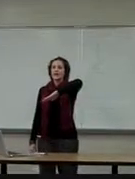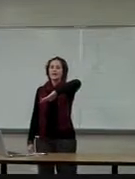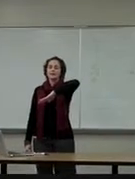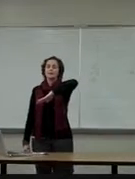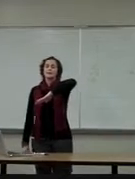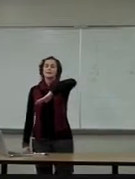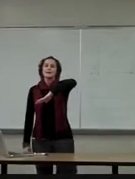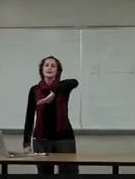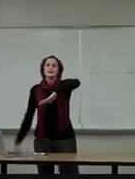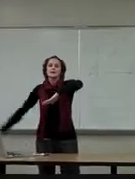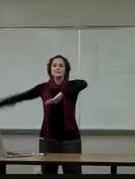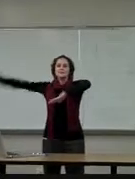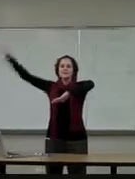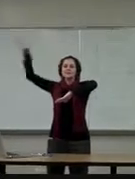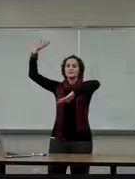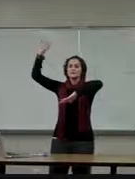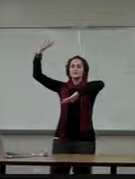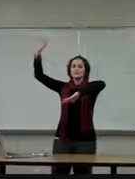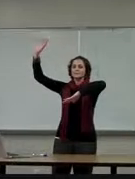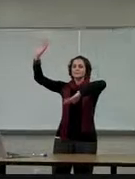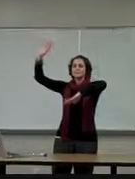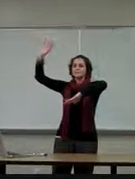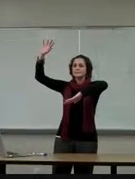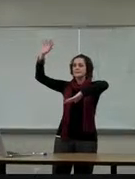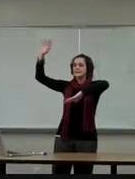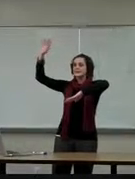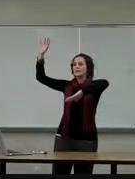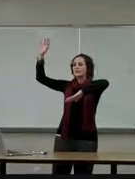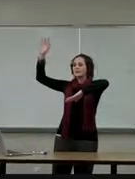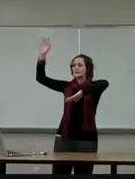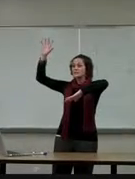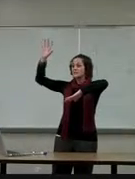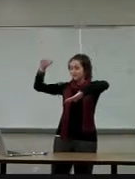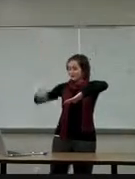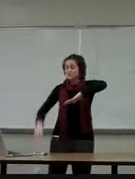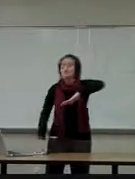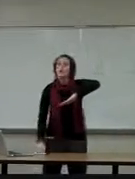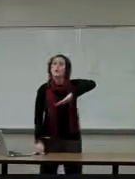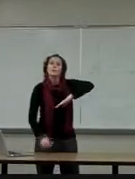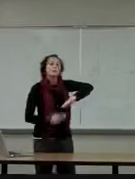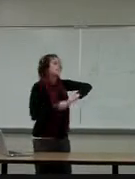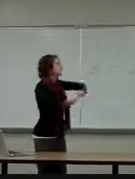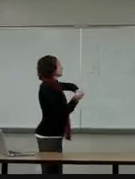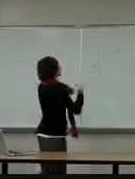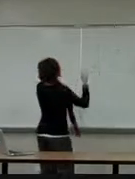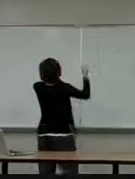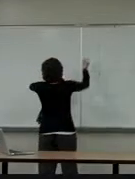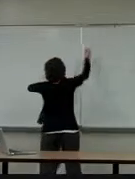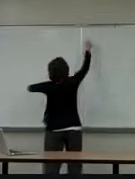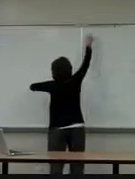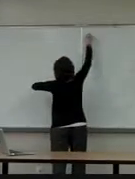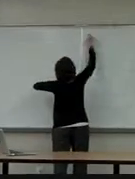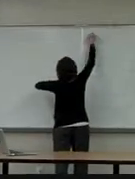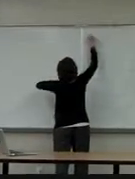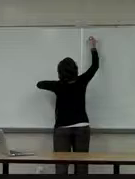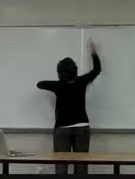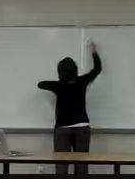Okay, this hand over here, this hand right here, this is our friend Joe. Okay, so here's Joe.